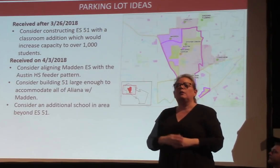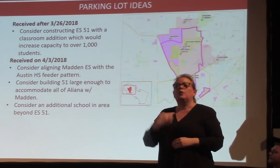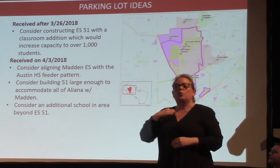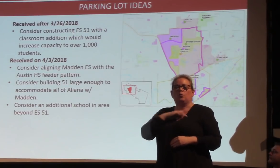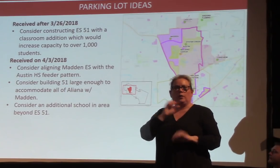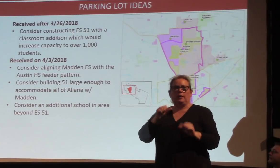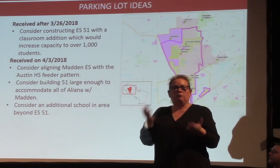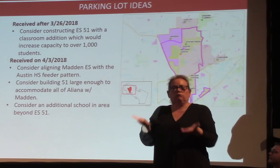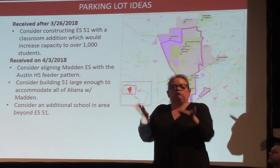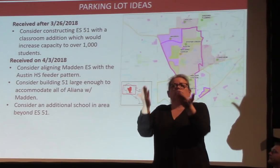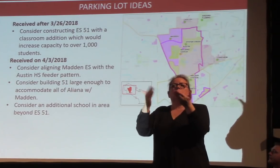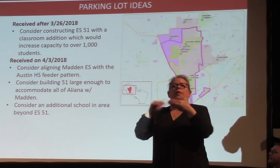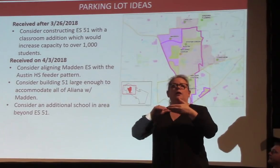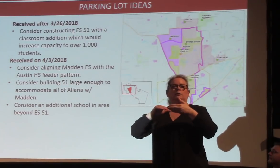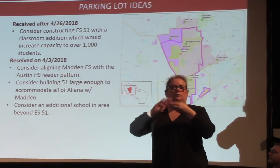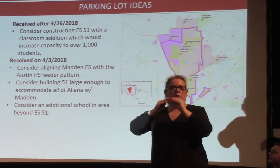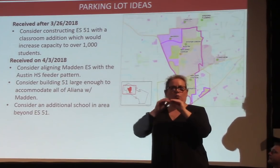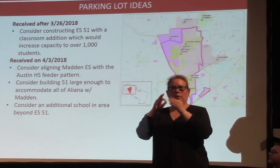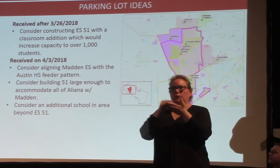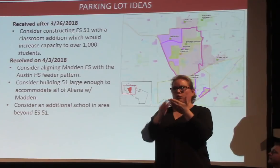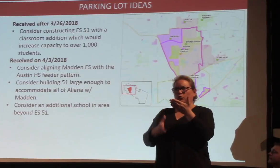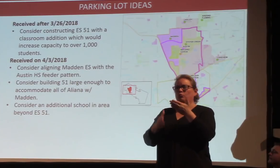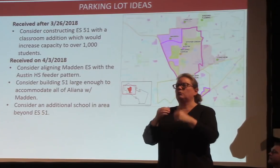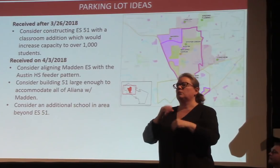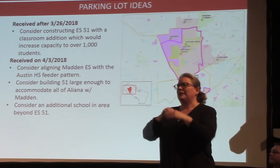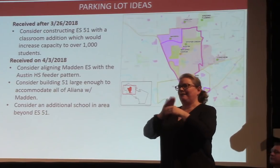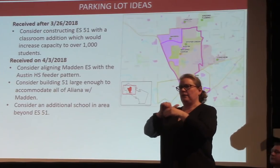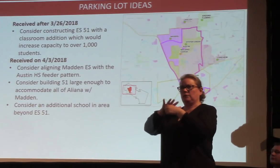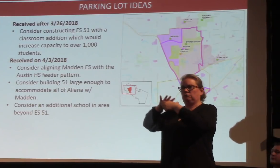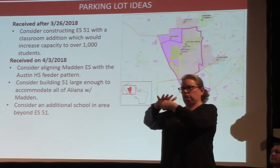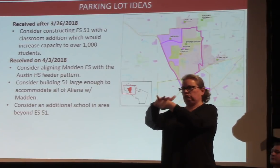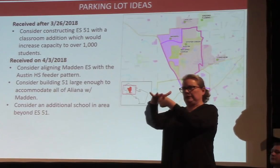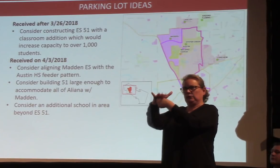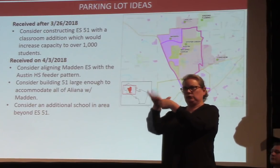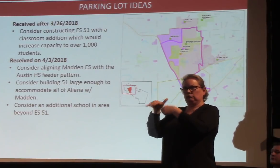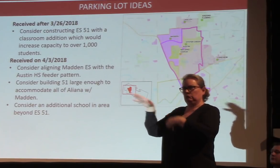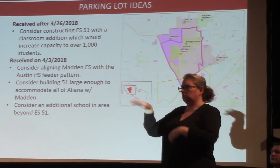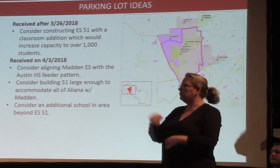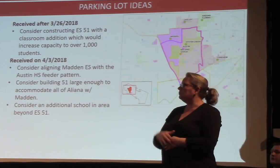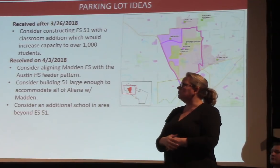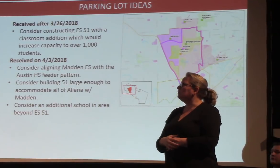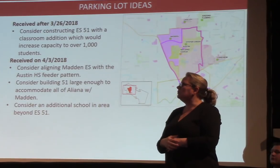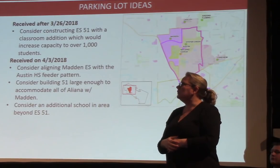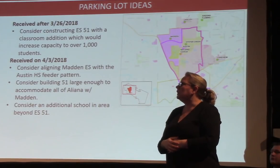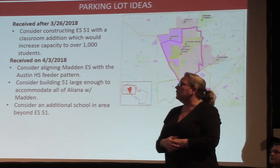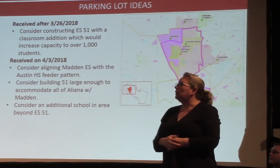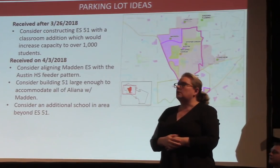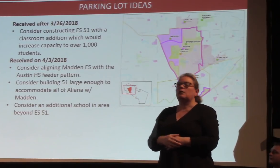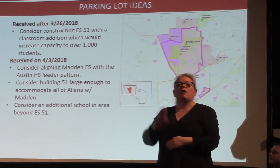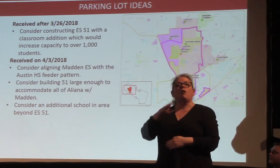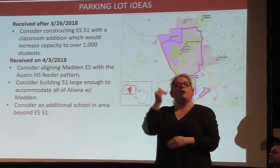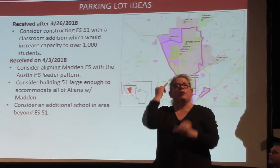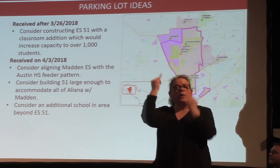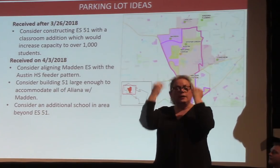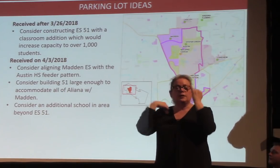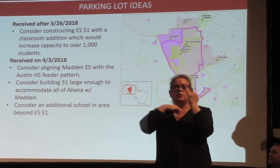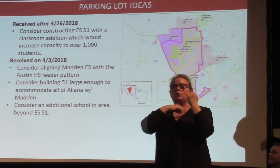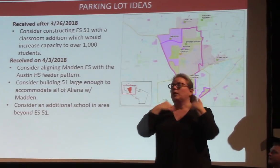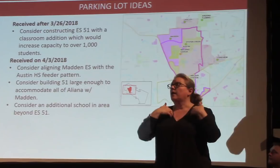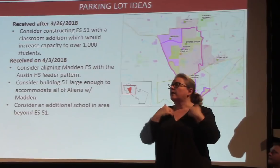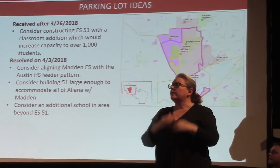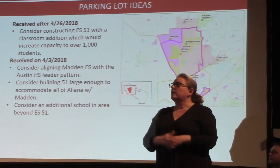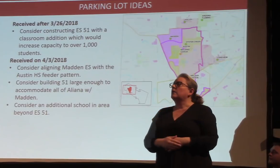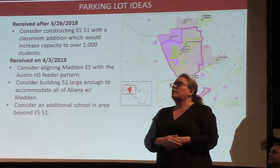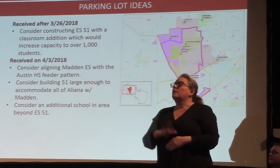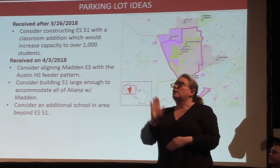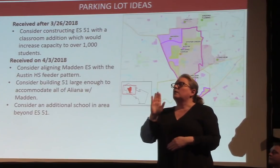up. Because we know we have so much growth in that Eliana area, that 1464-99 corridor. Other ideas that we got, consider aligning Madden with the